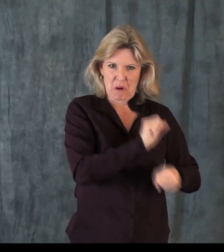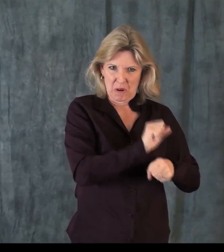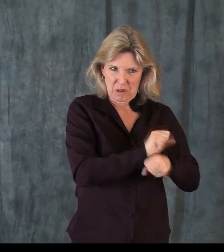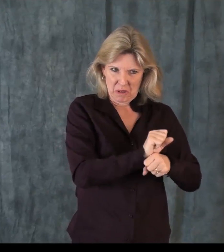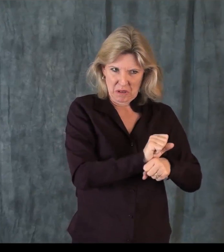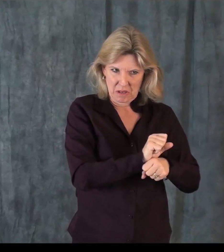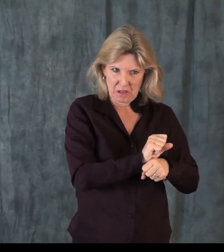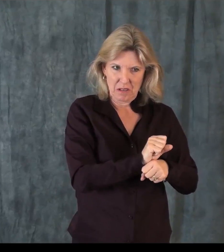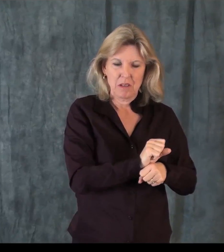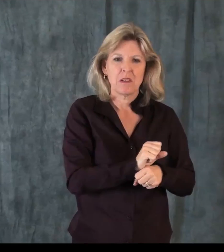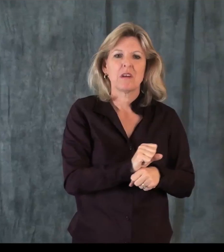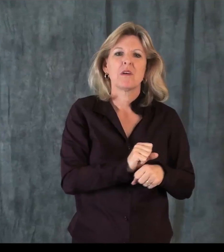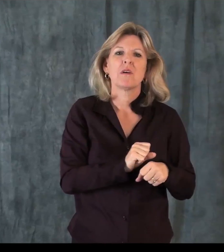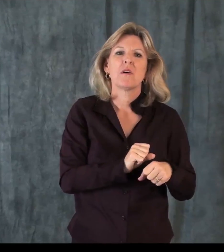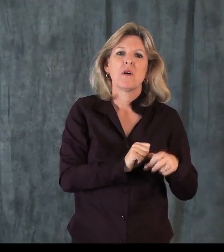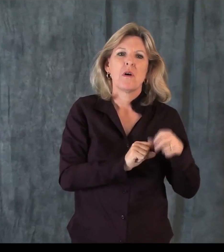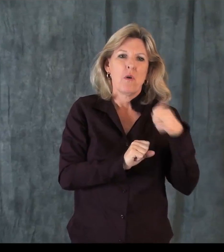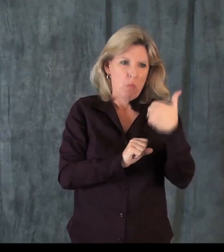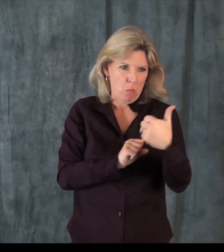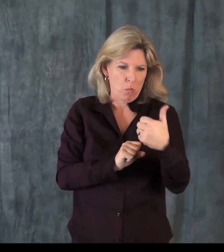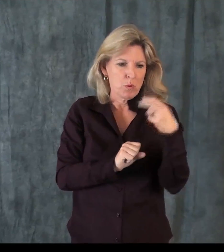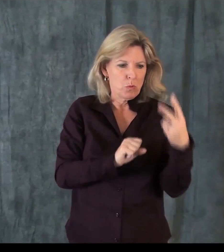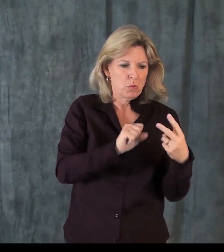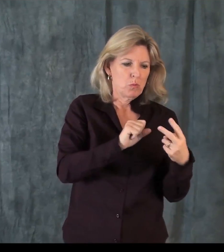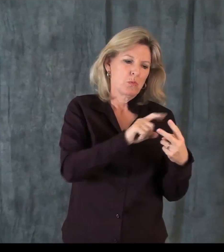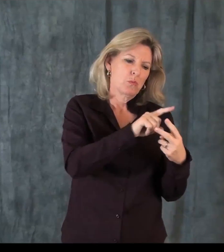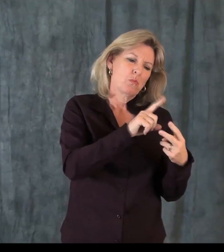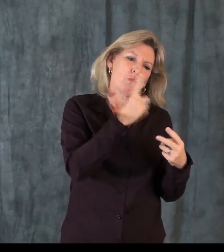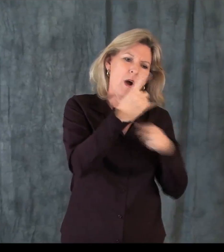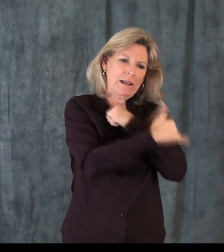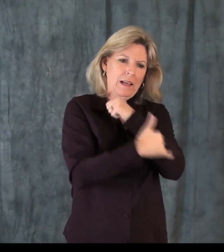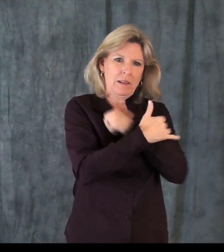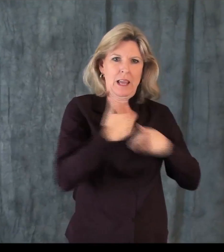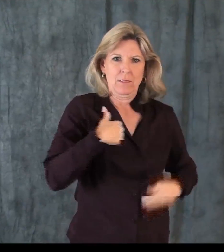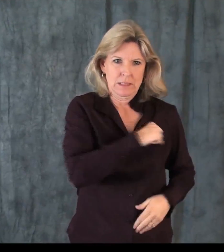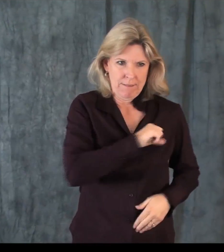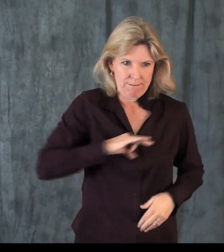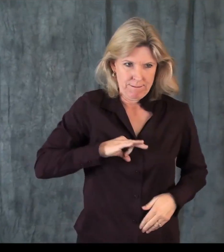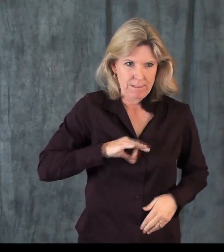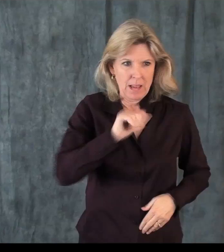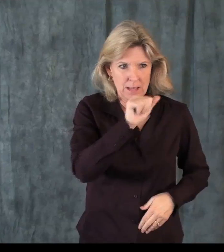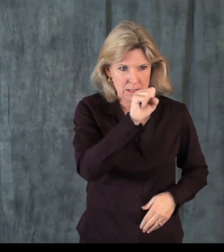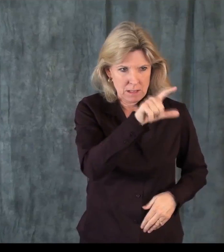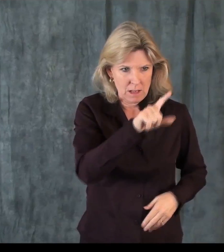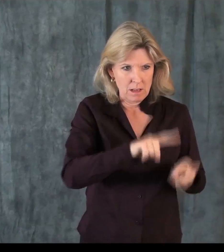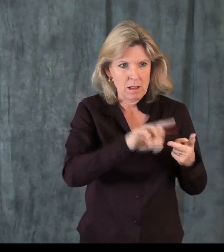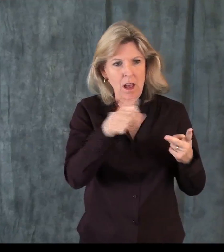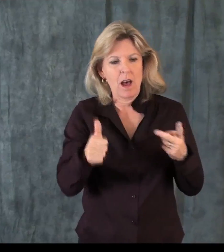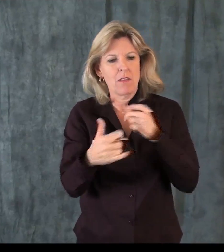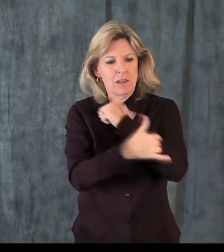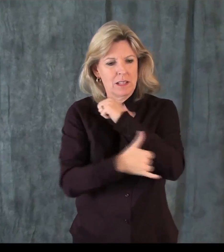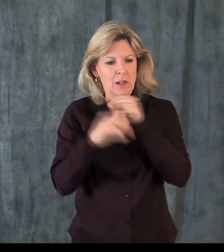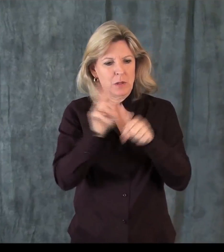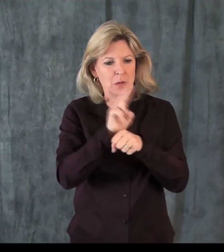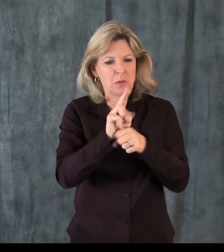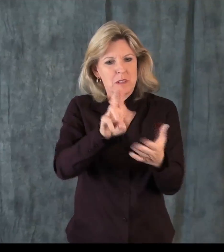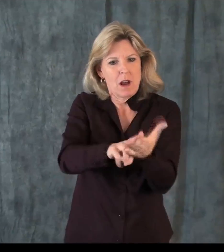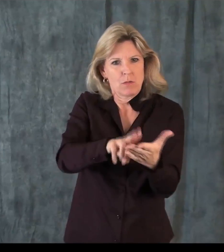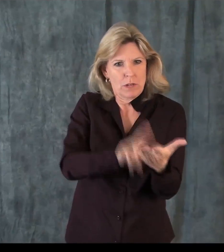So the interpreters report there to do their work. And of those two, in one of the counties, there's a staff ASL interpreter who